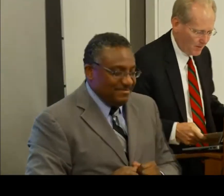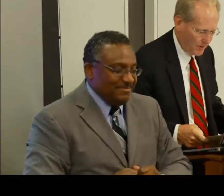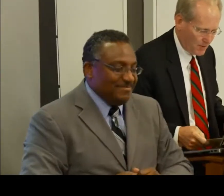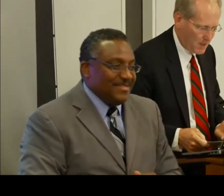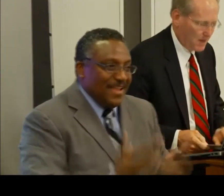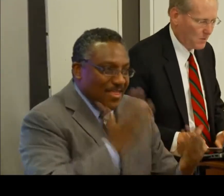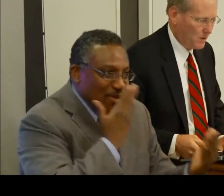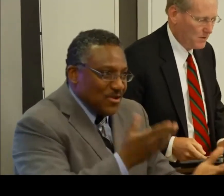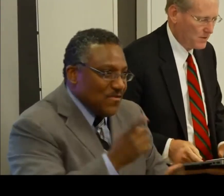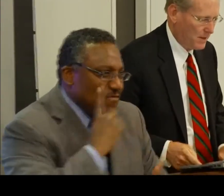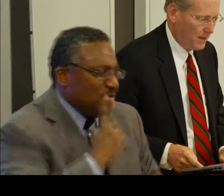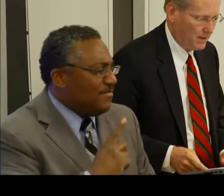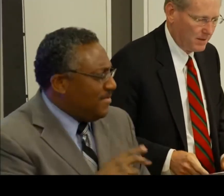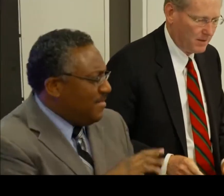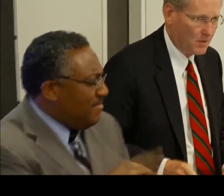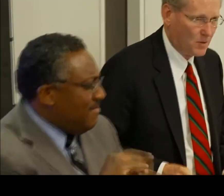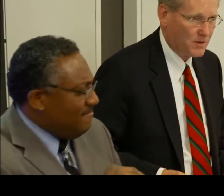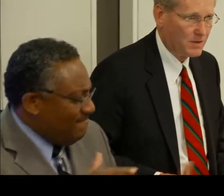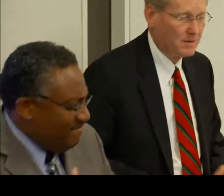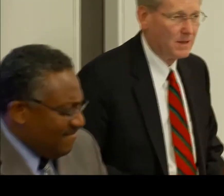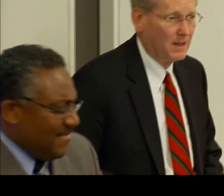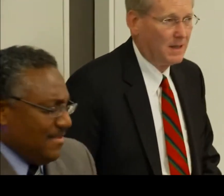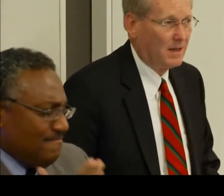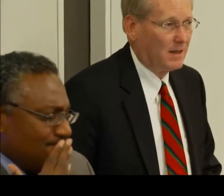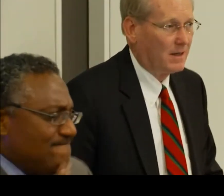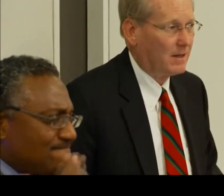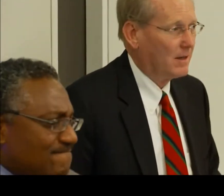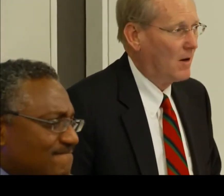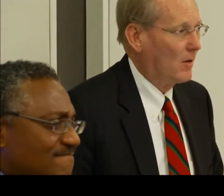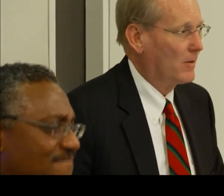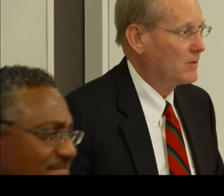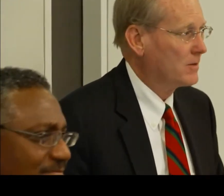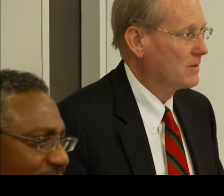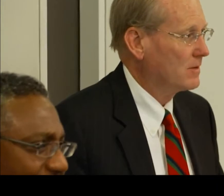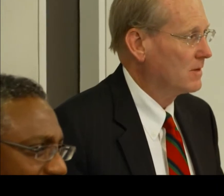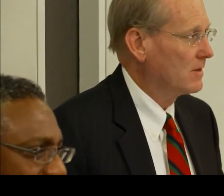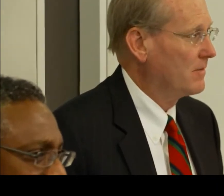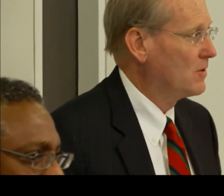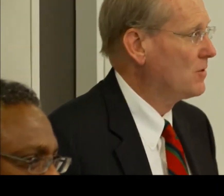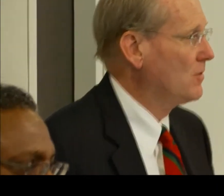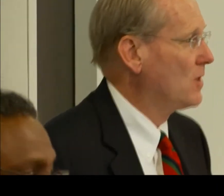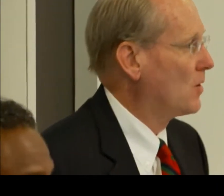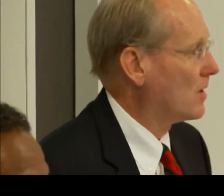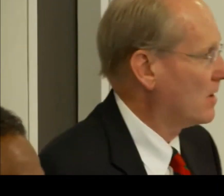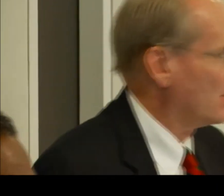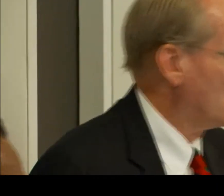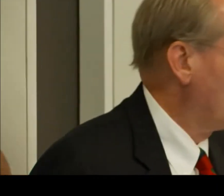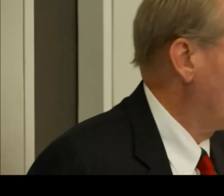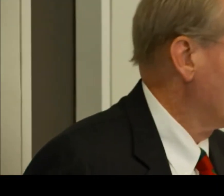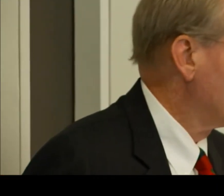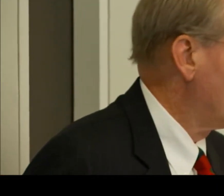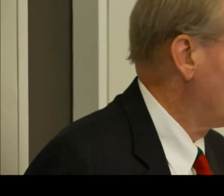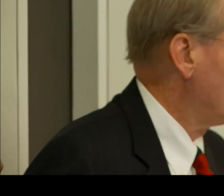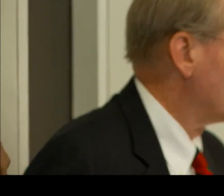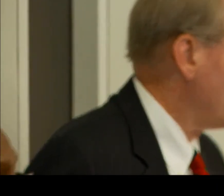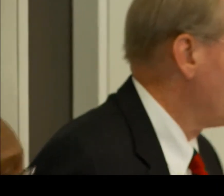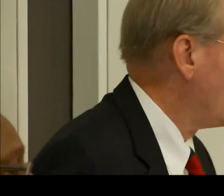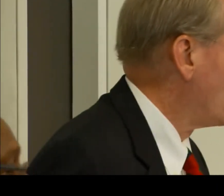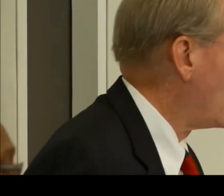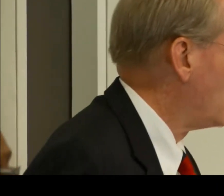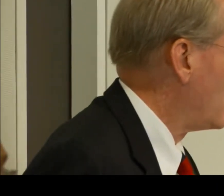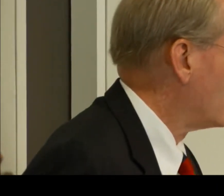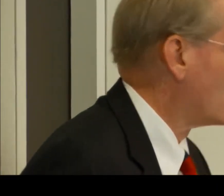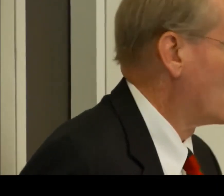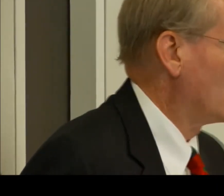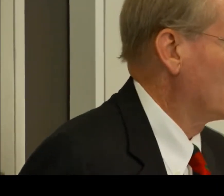Thanks, Earl, for those kind words. And of course, all of those of you who know Earl know that I could say the